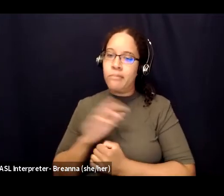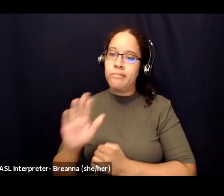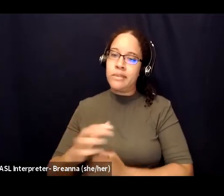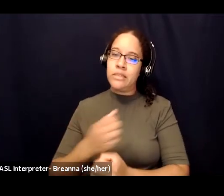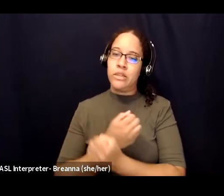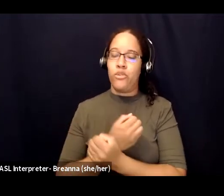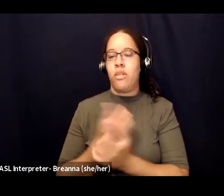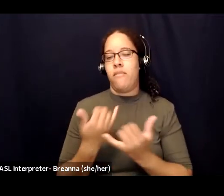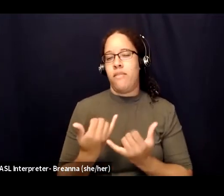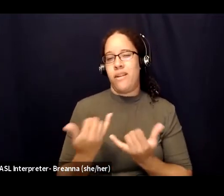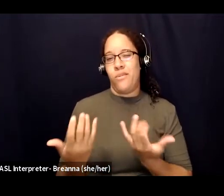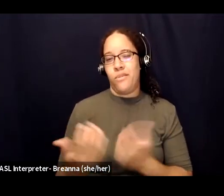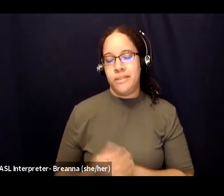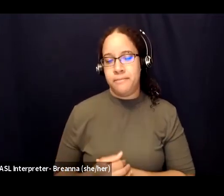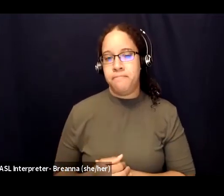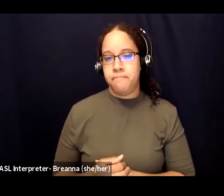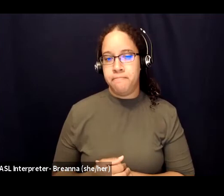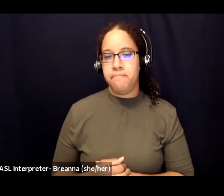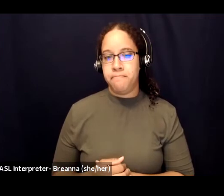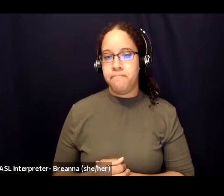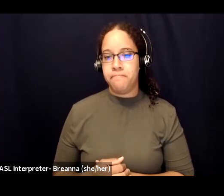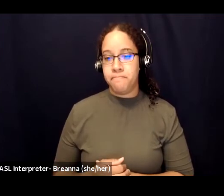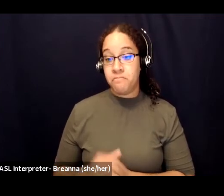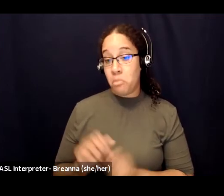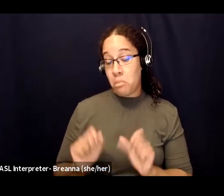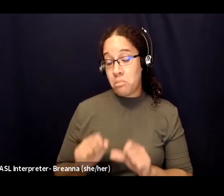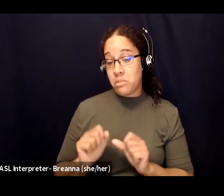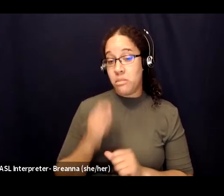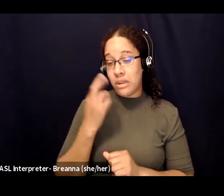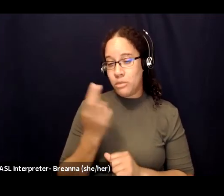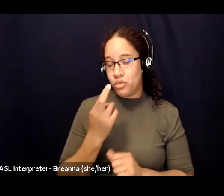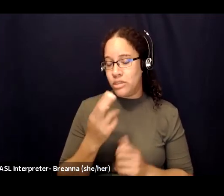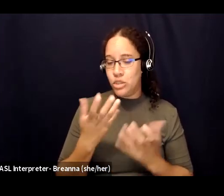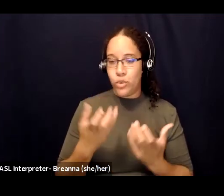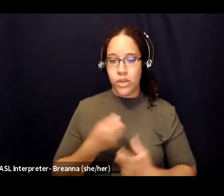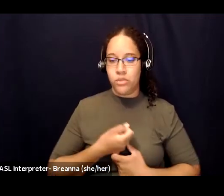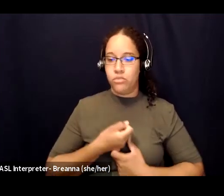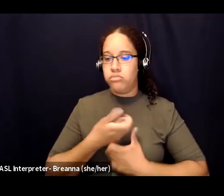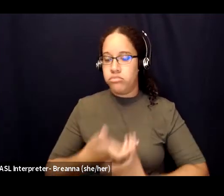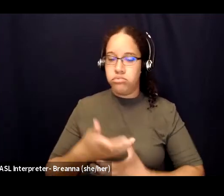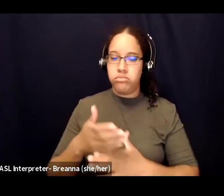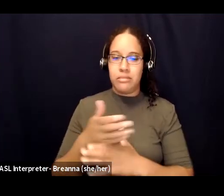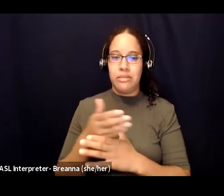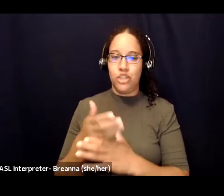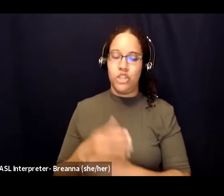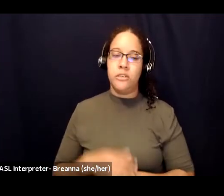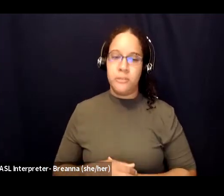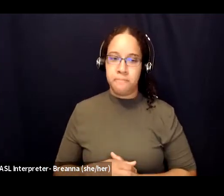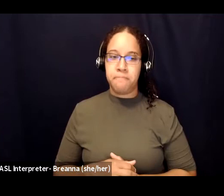and so that might be a reason for why you'd want to share some of your past experiences and another is just because